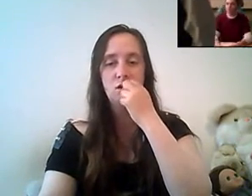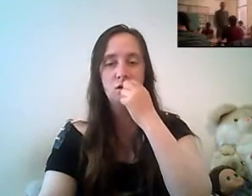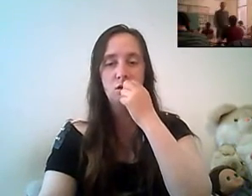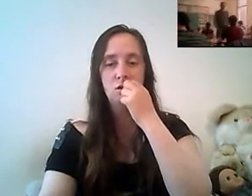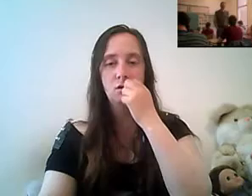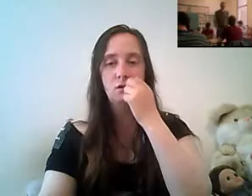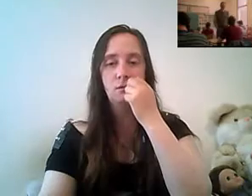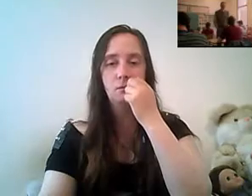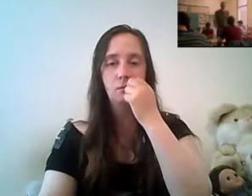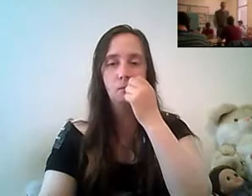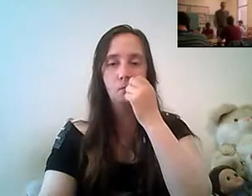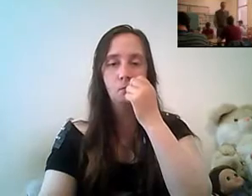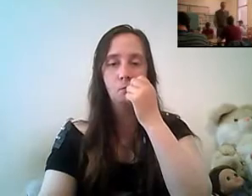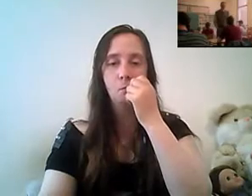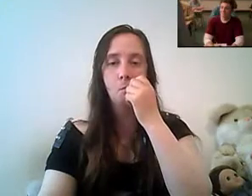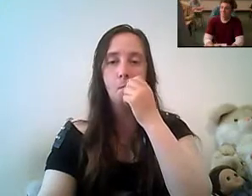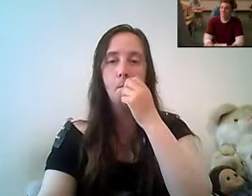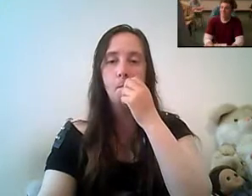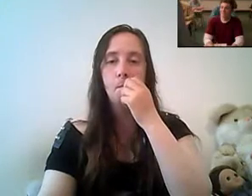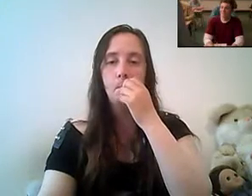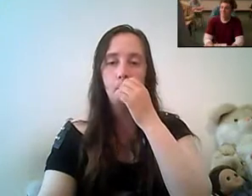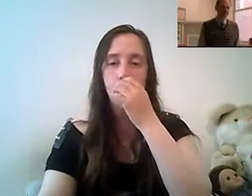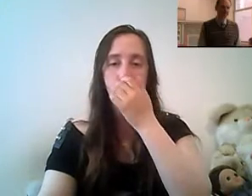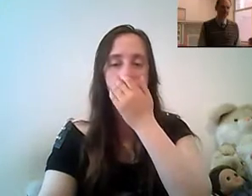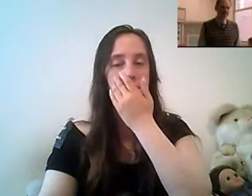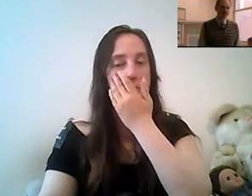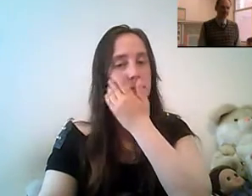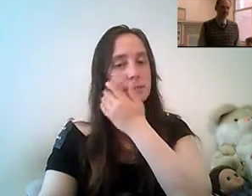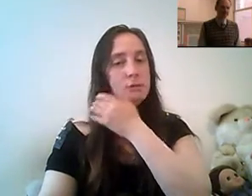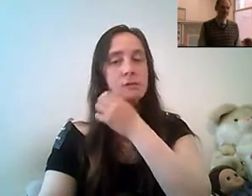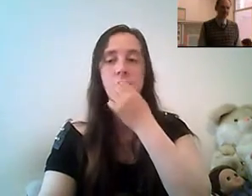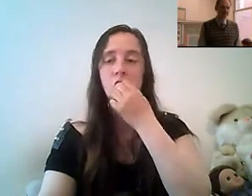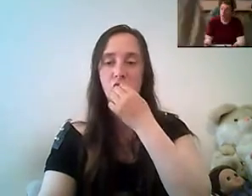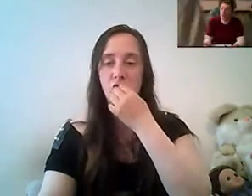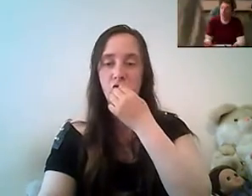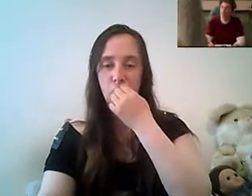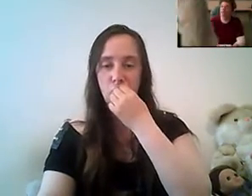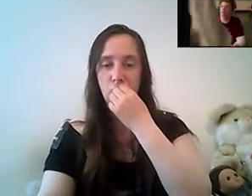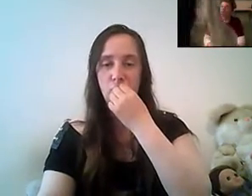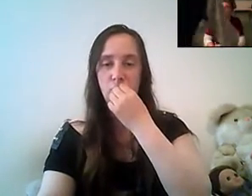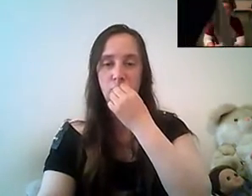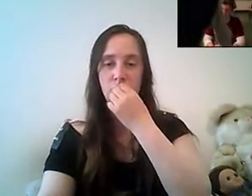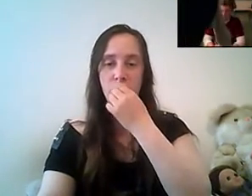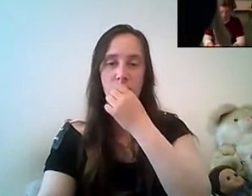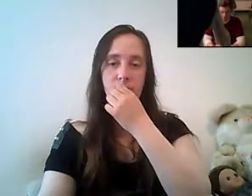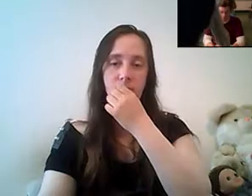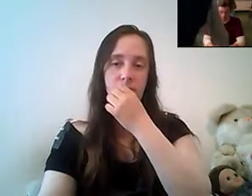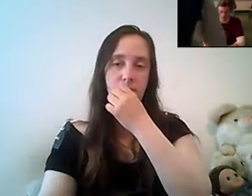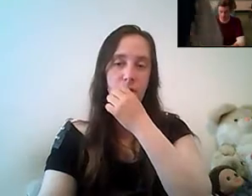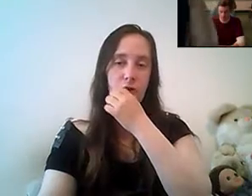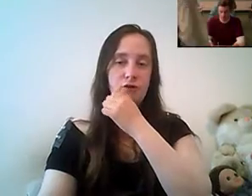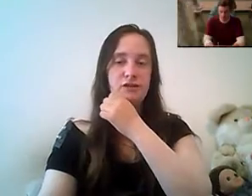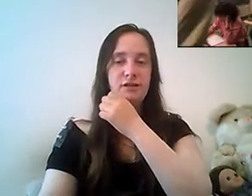hey how's it hanging it's hanging and uh how are you today sir you call you cheating